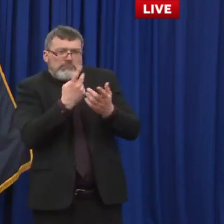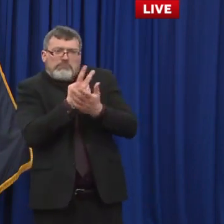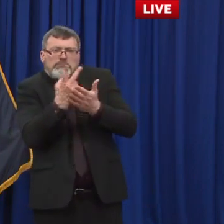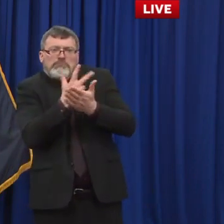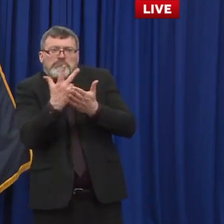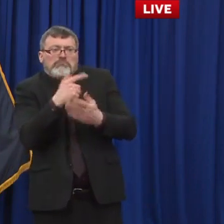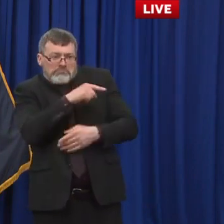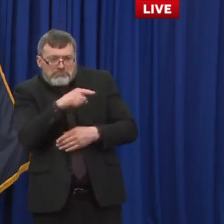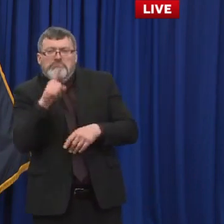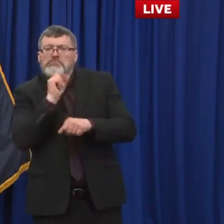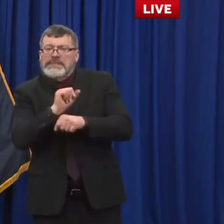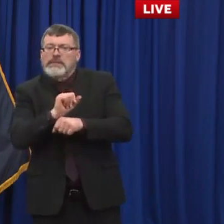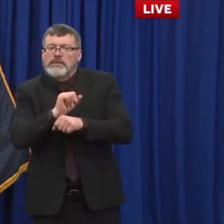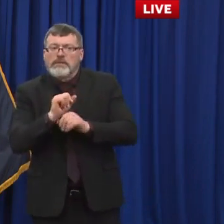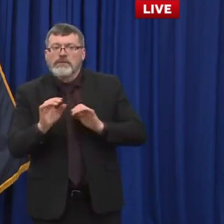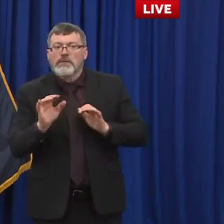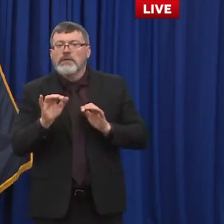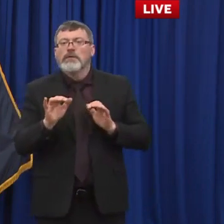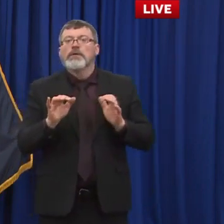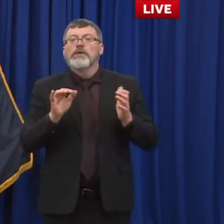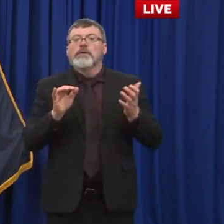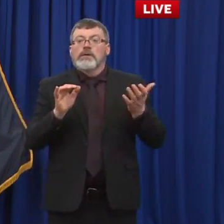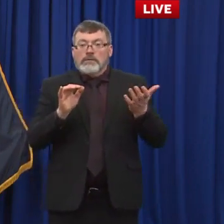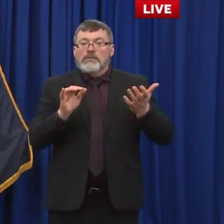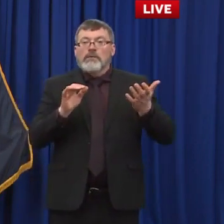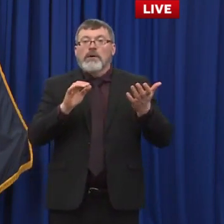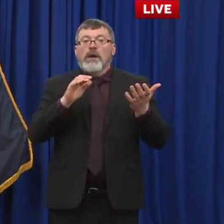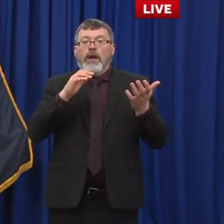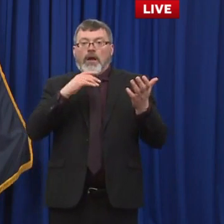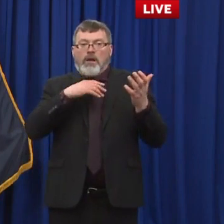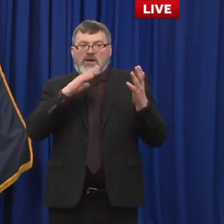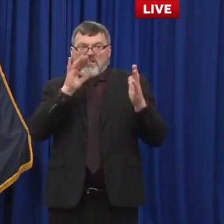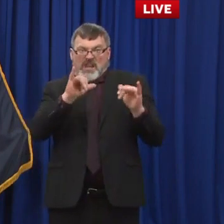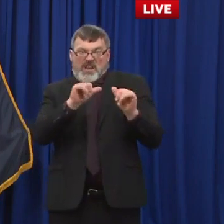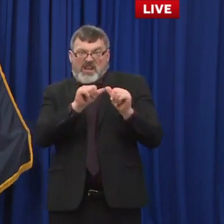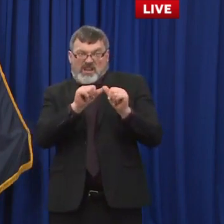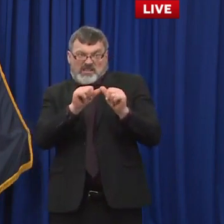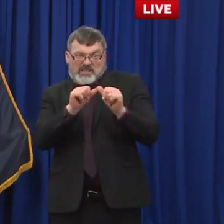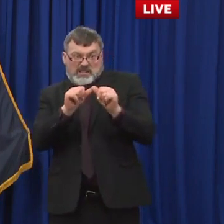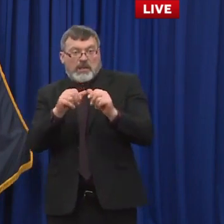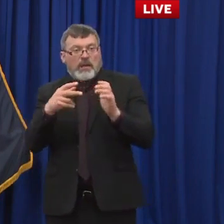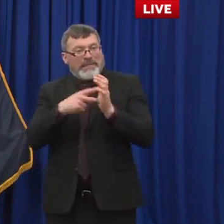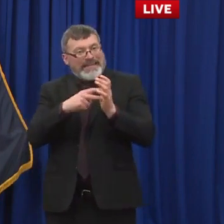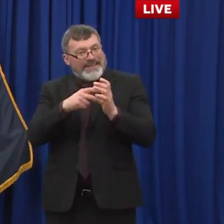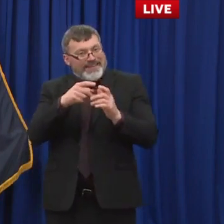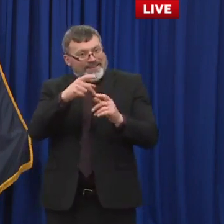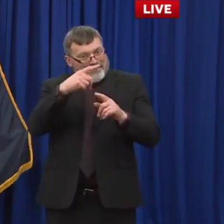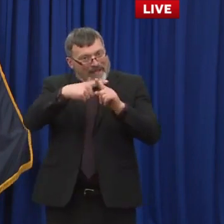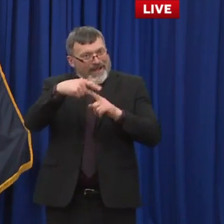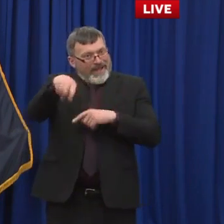with increasing vaccination and continued attention to social distancing and face masks, etc.